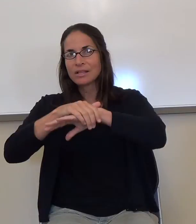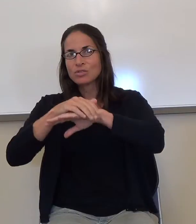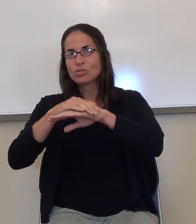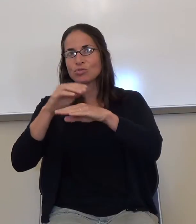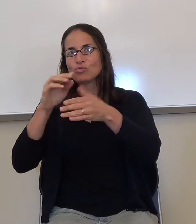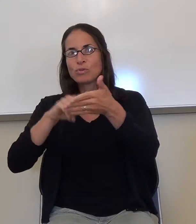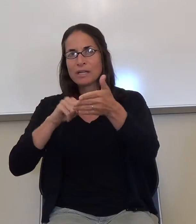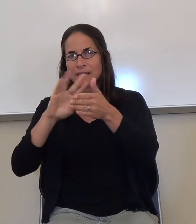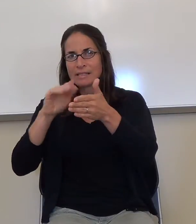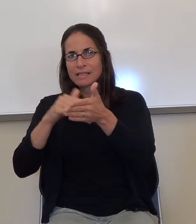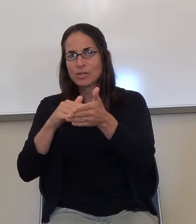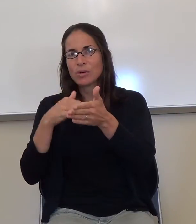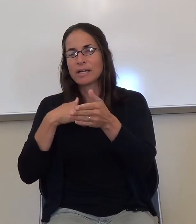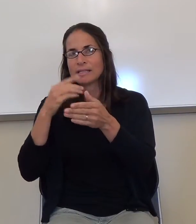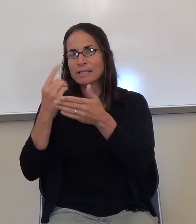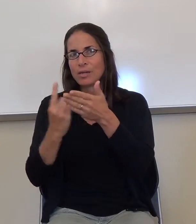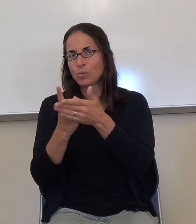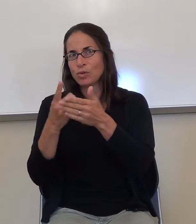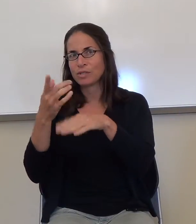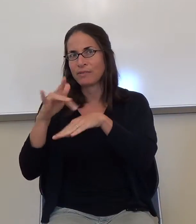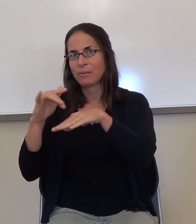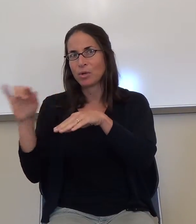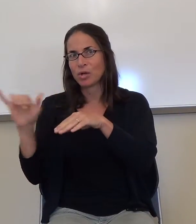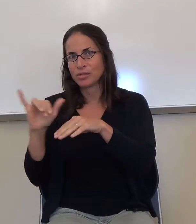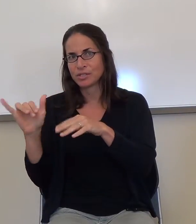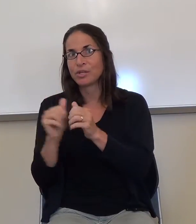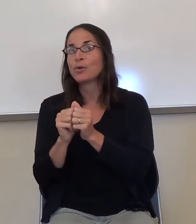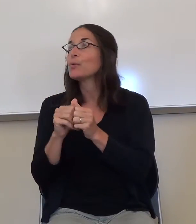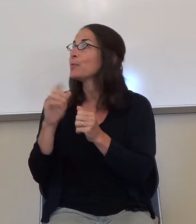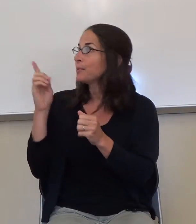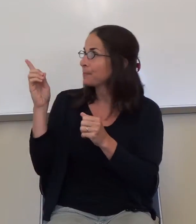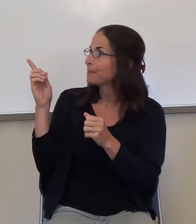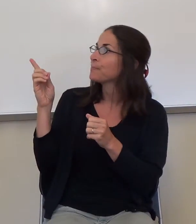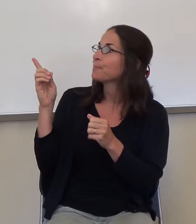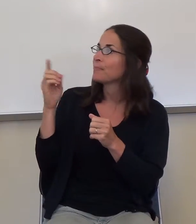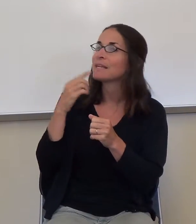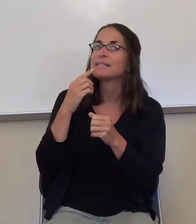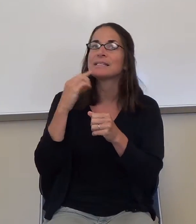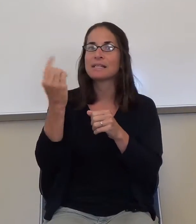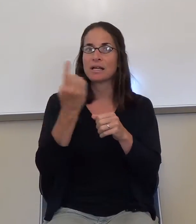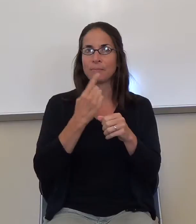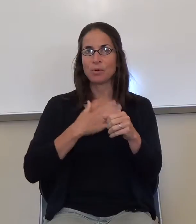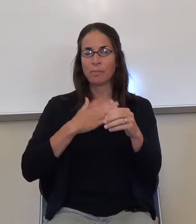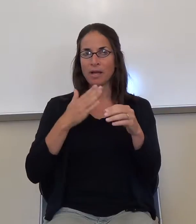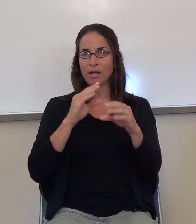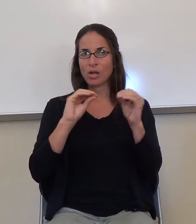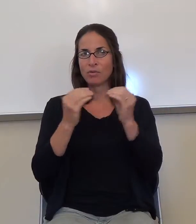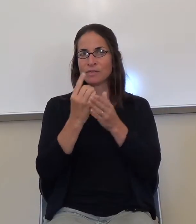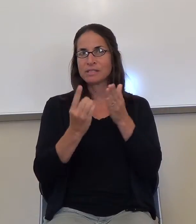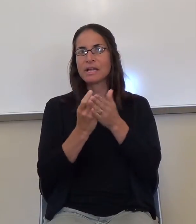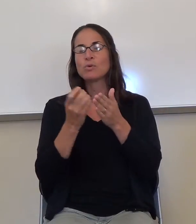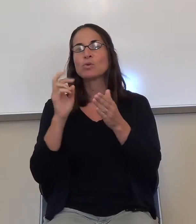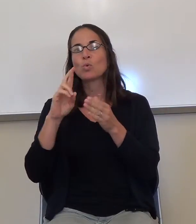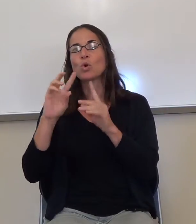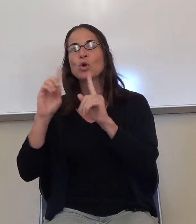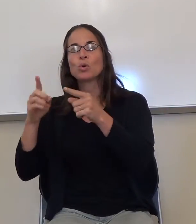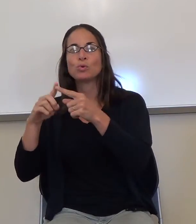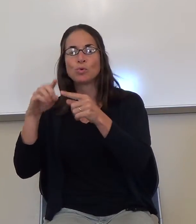the second thing says, or take this form and attach the assignment to the ESSC or the RC,